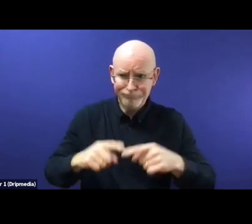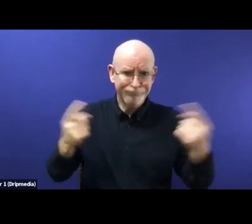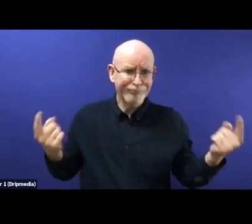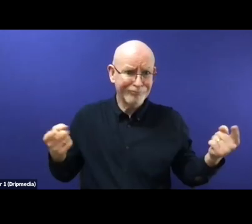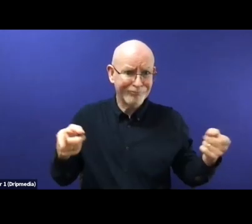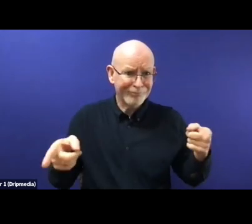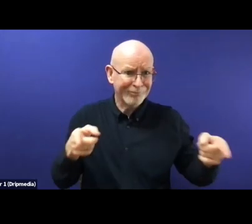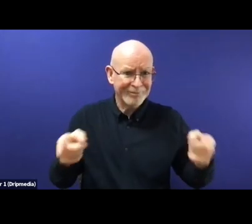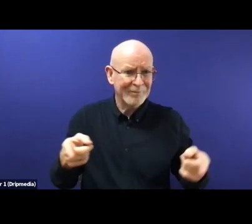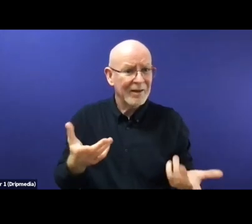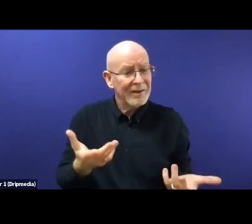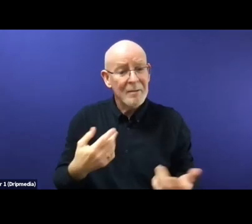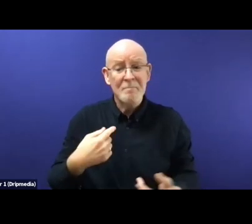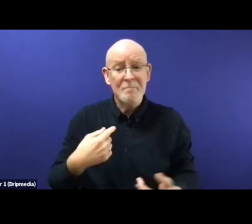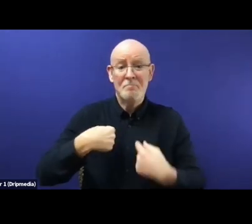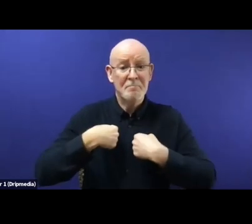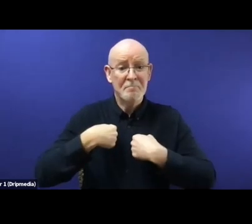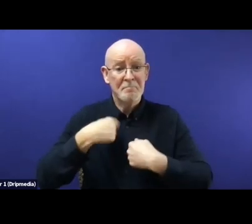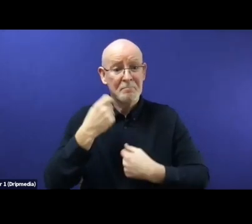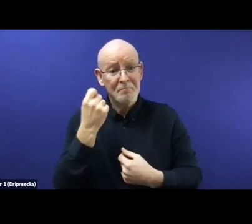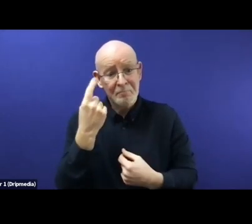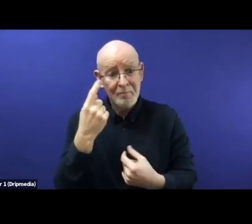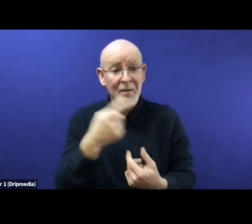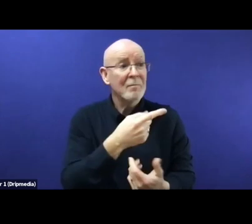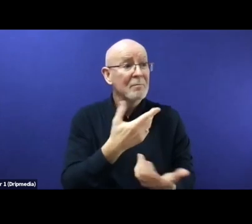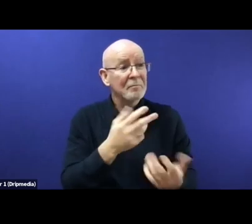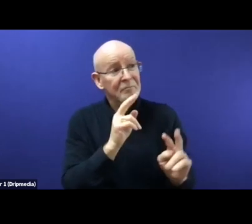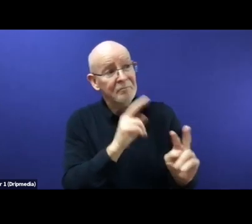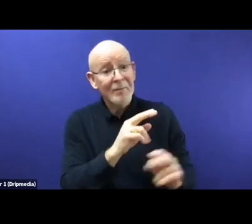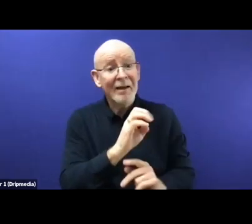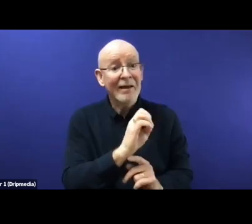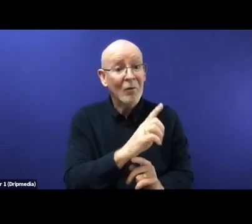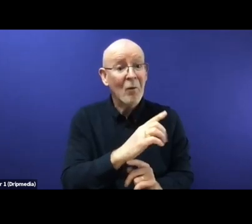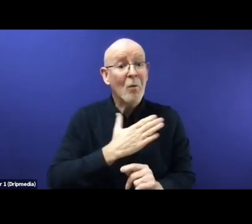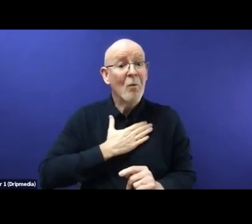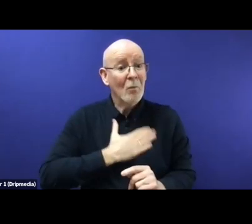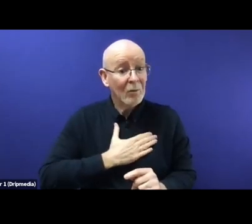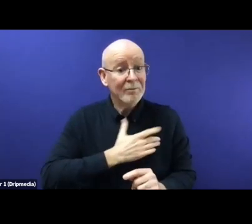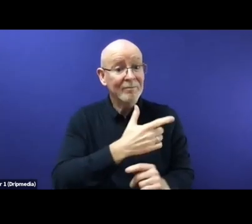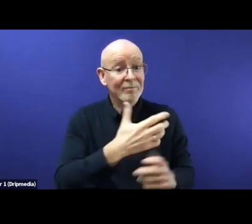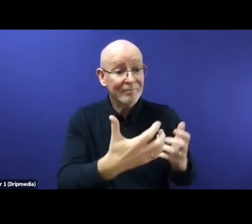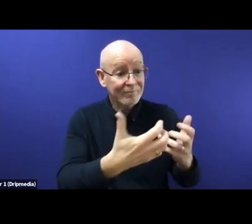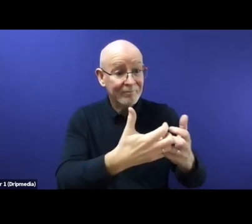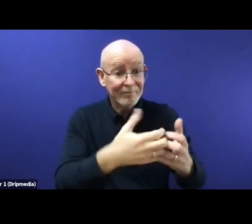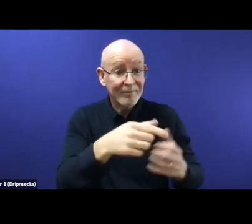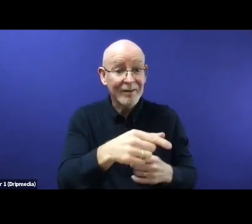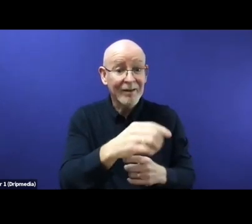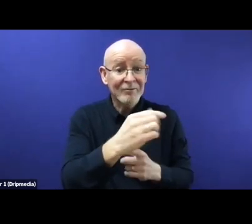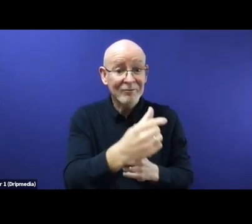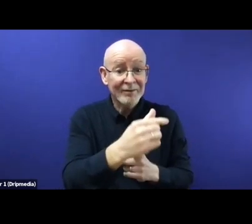needs to rethink its understanding of solidarity, its cooperation with third countries, and focus on protecting people, not